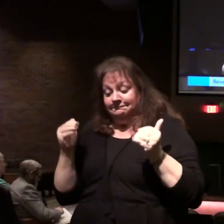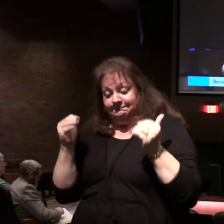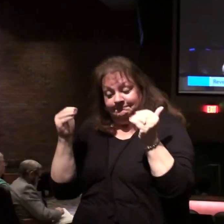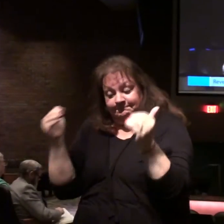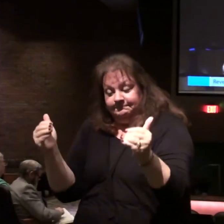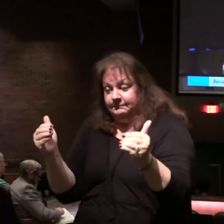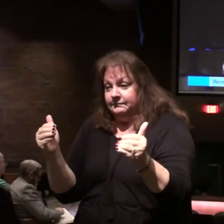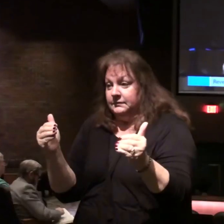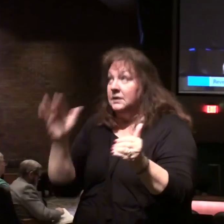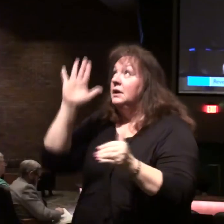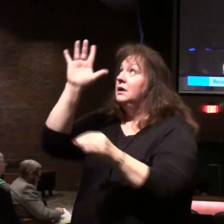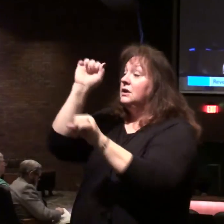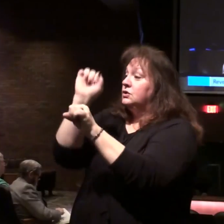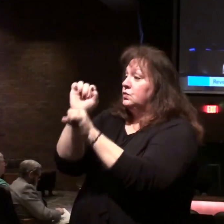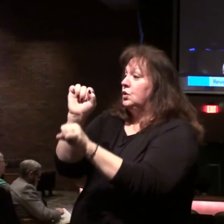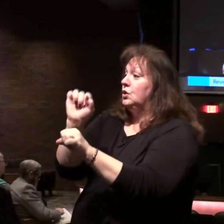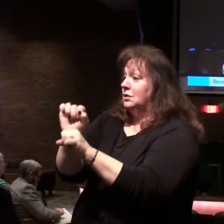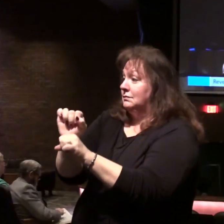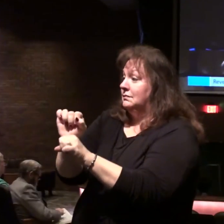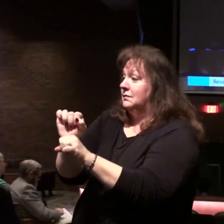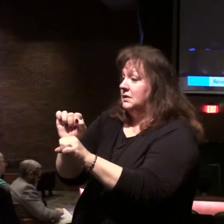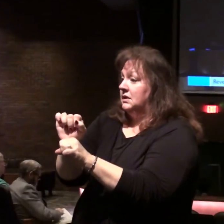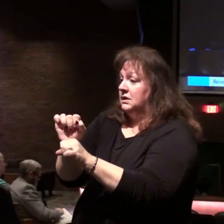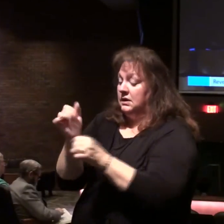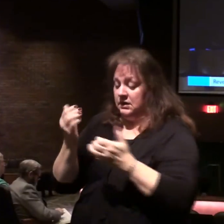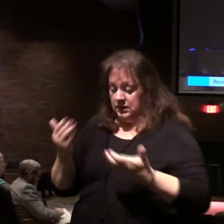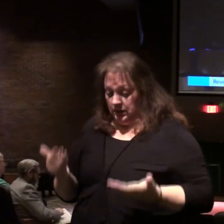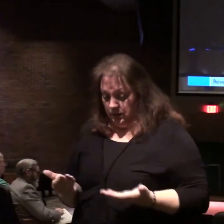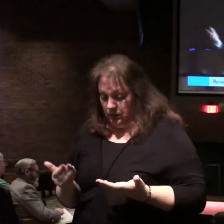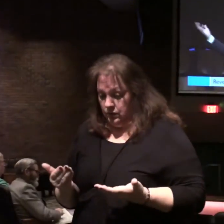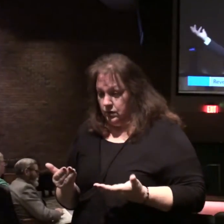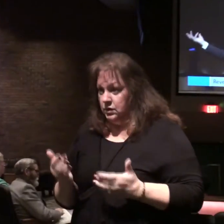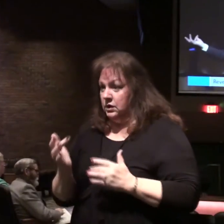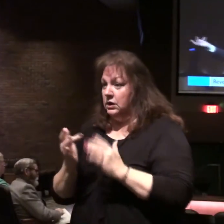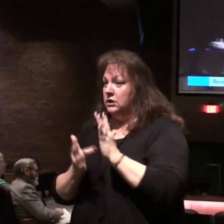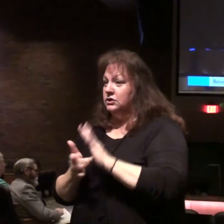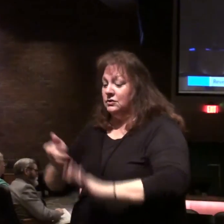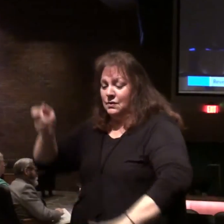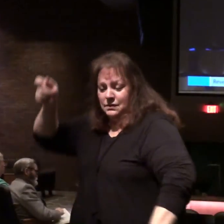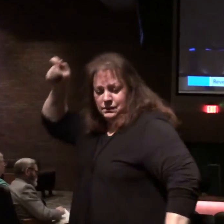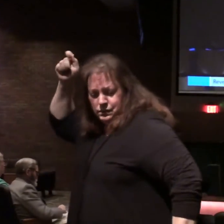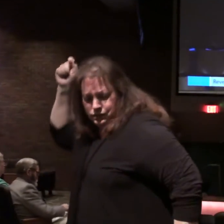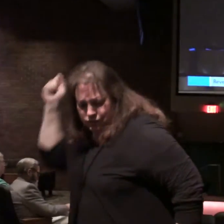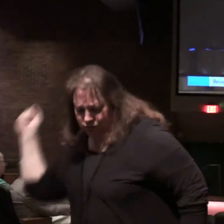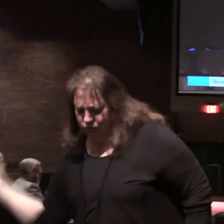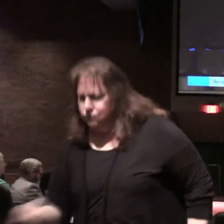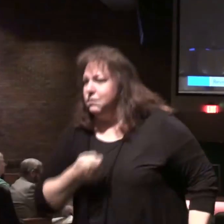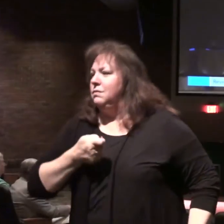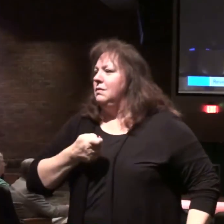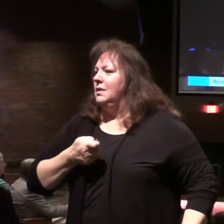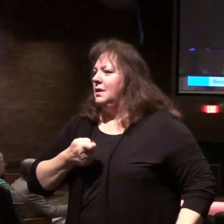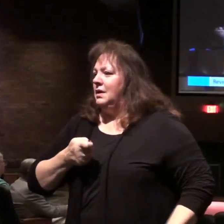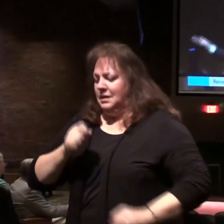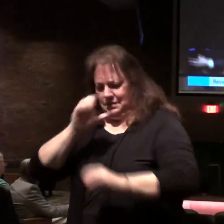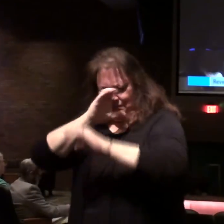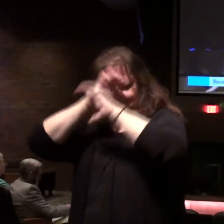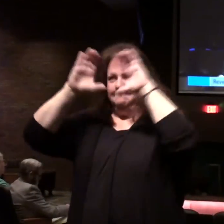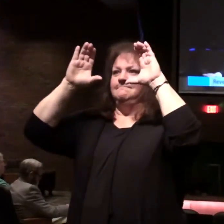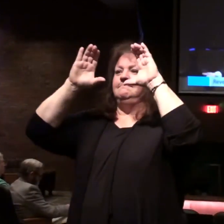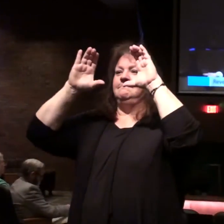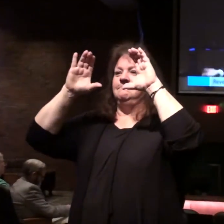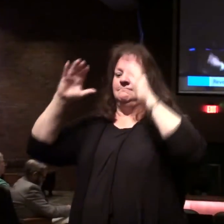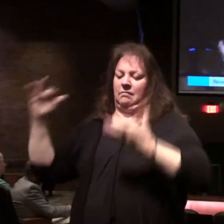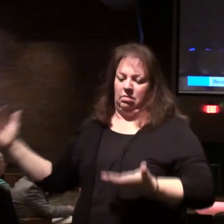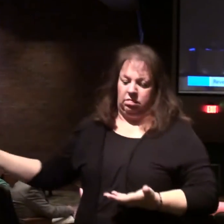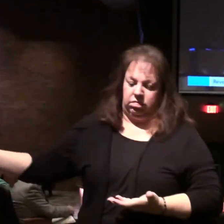a work in the world. So here, Christ swings his sickle. It's a picture. The earth was reaped.